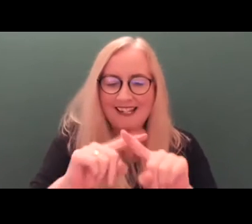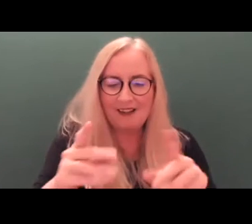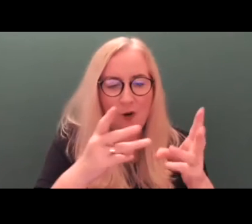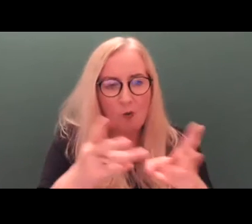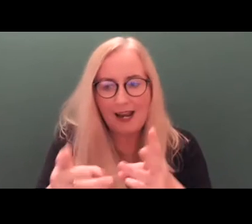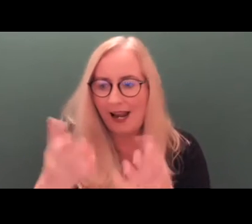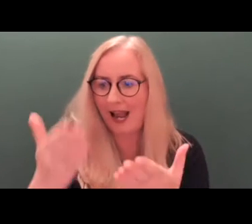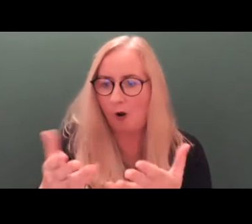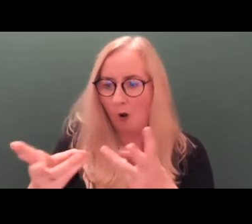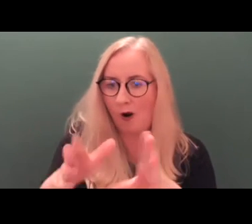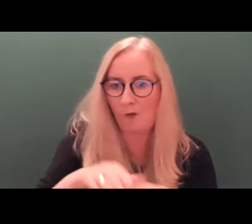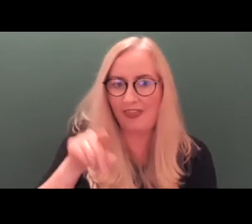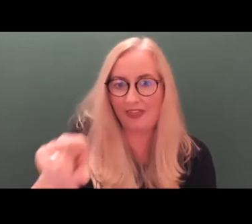group.